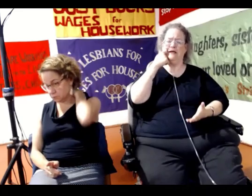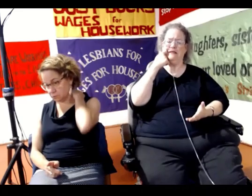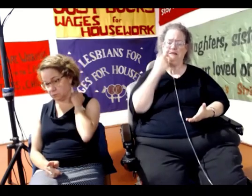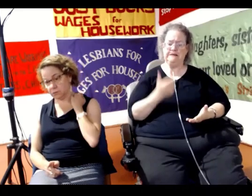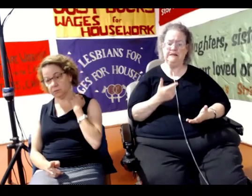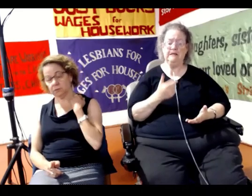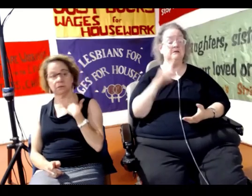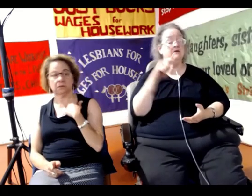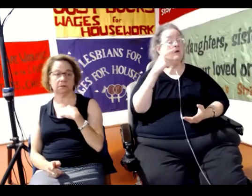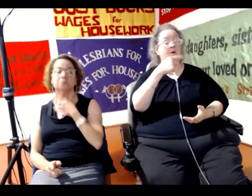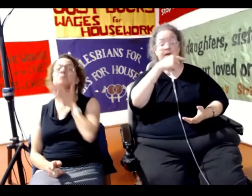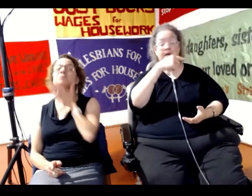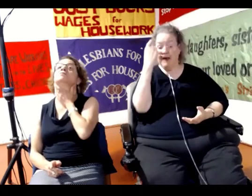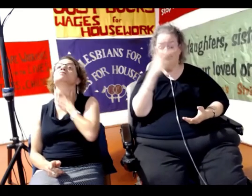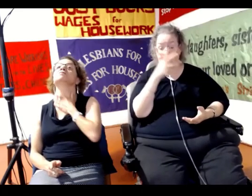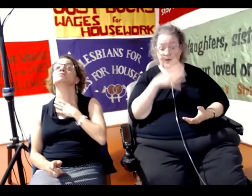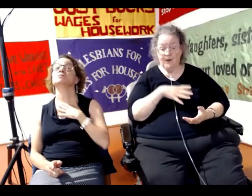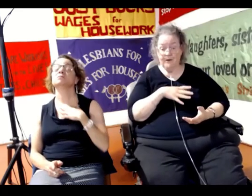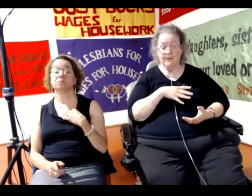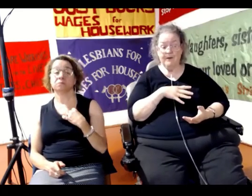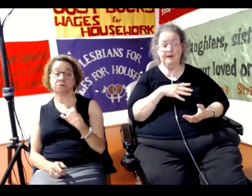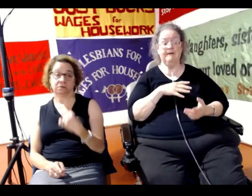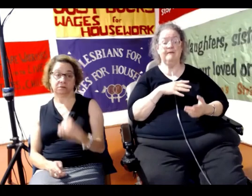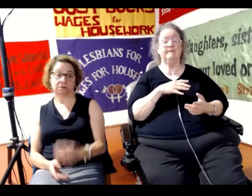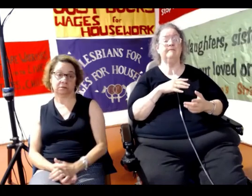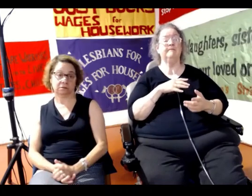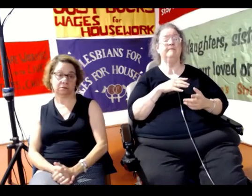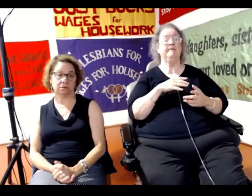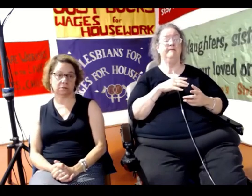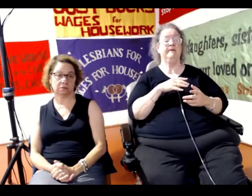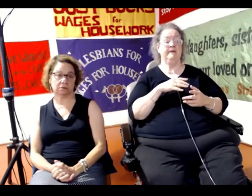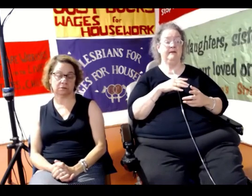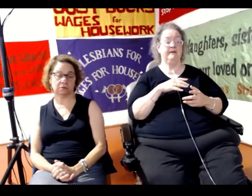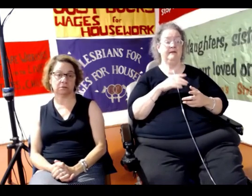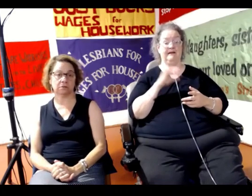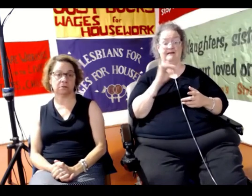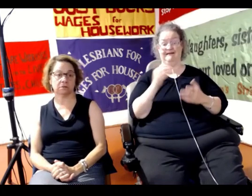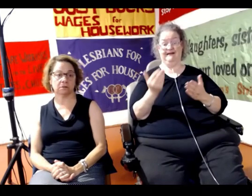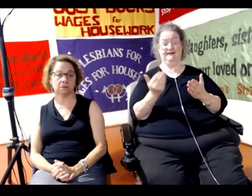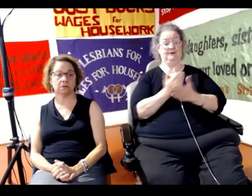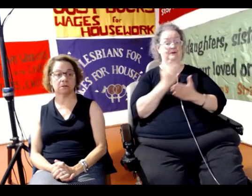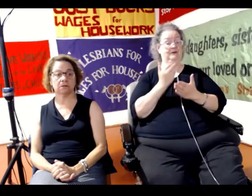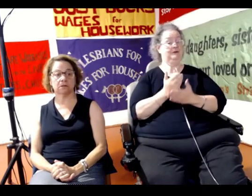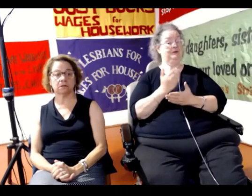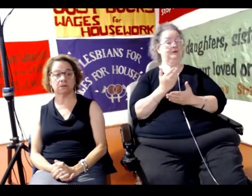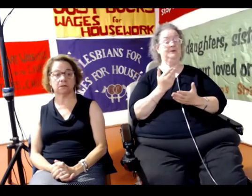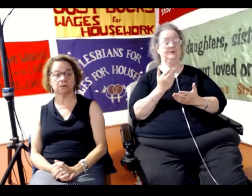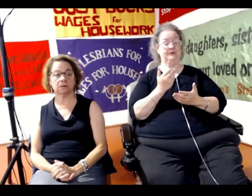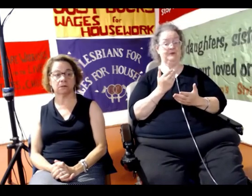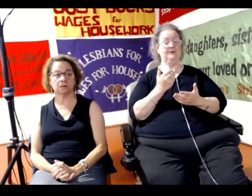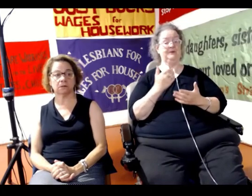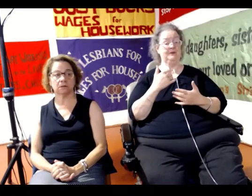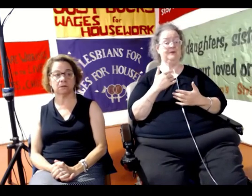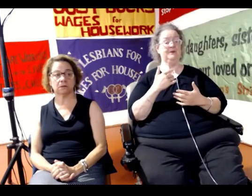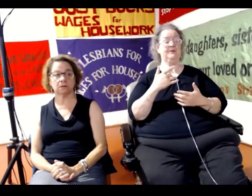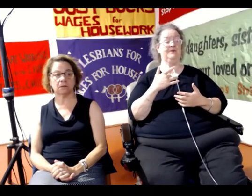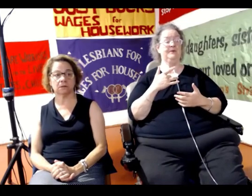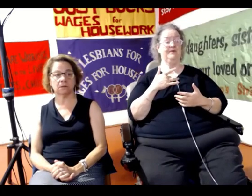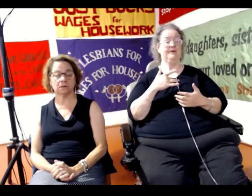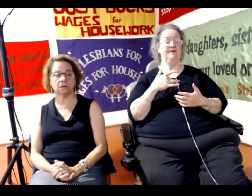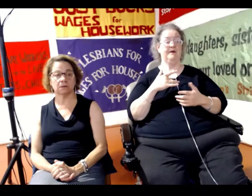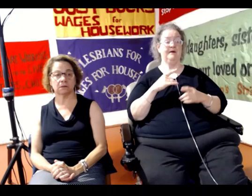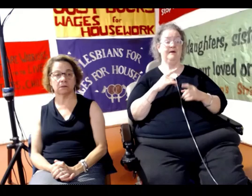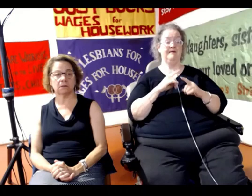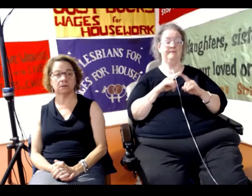have been complaining about racism. And that's new in some ways, that we feel the Black Lives